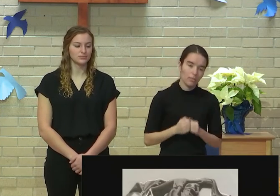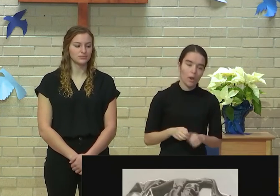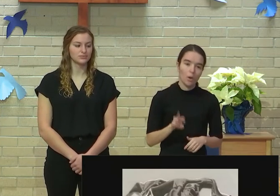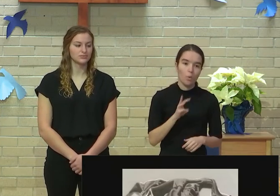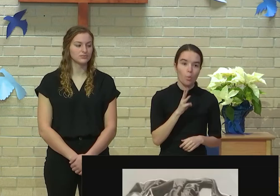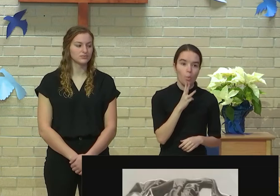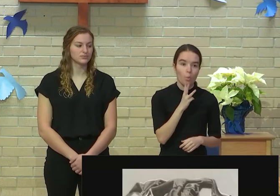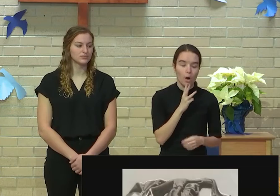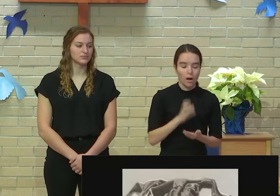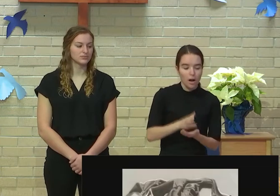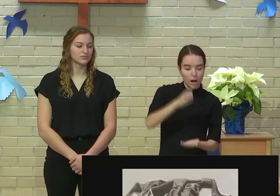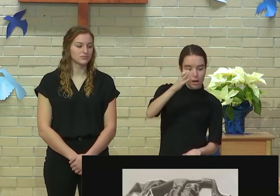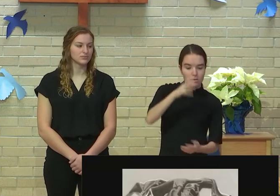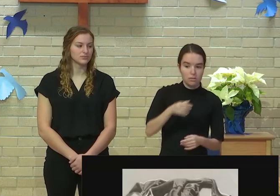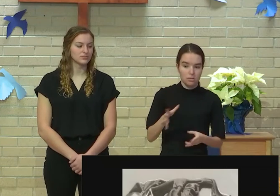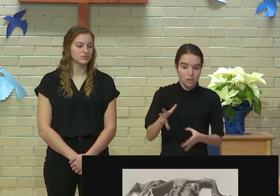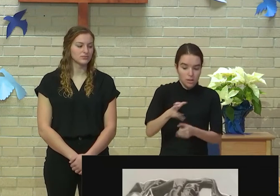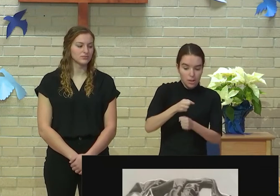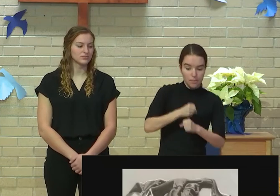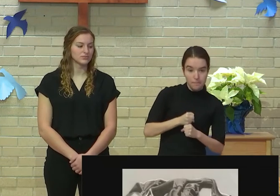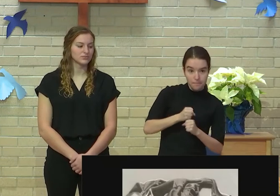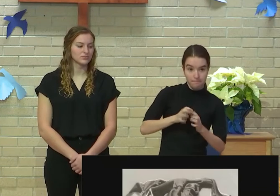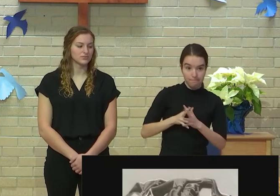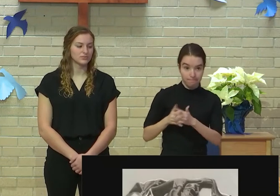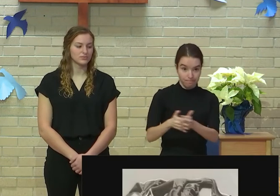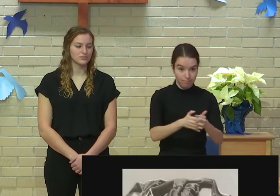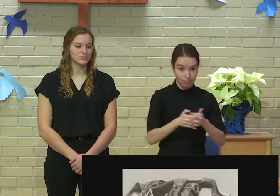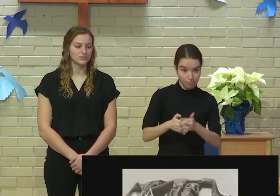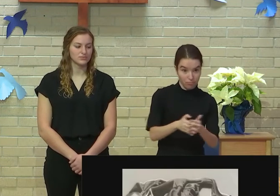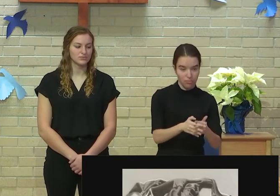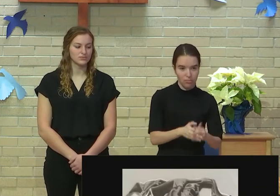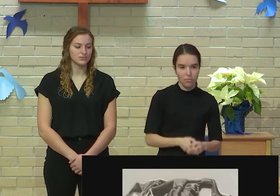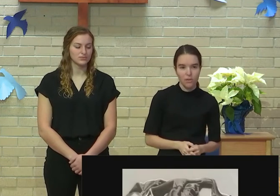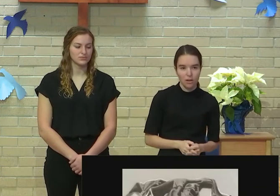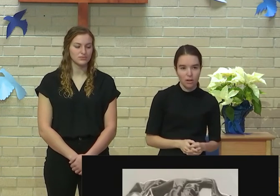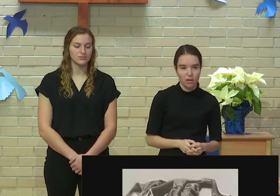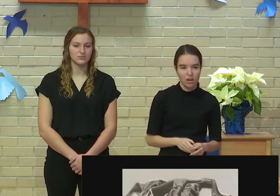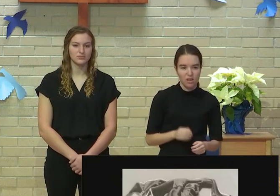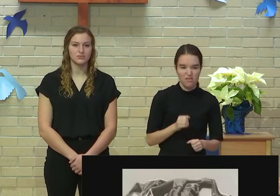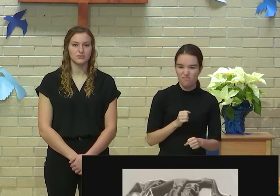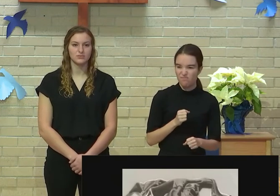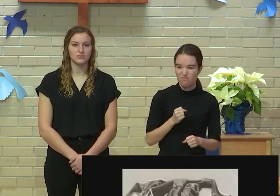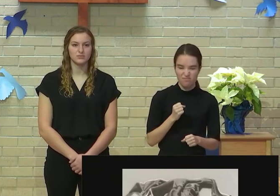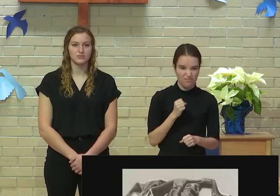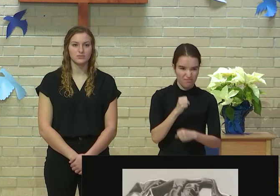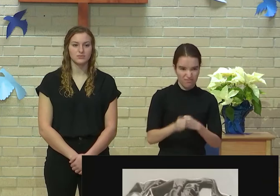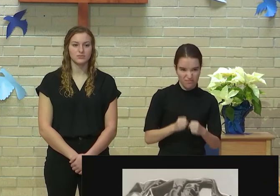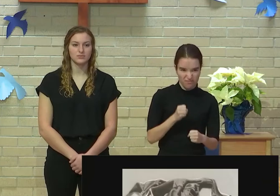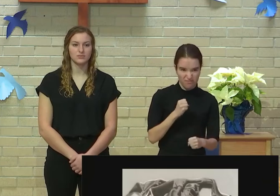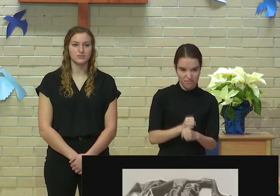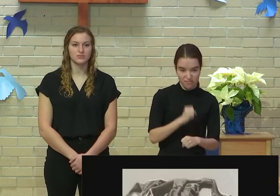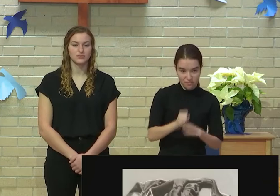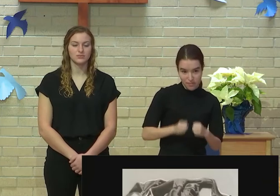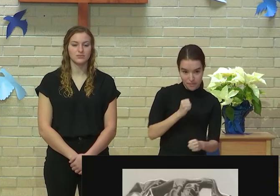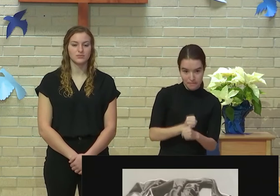statistic that 50 billion are used every year. And then,